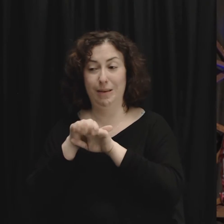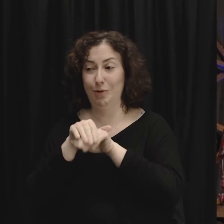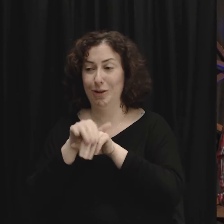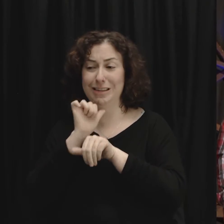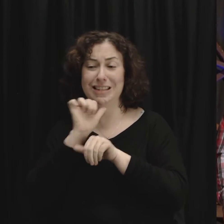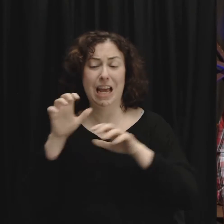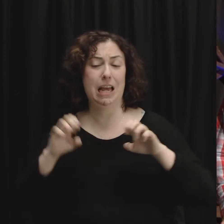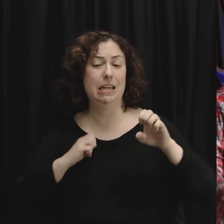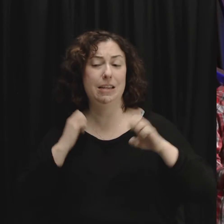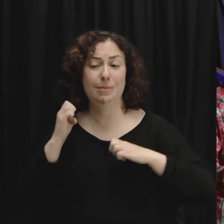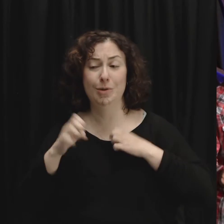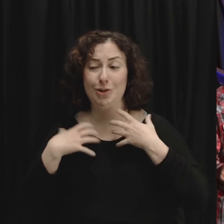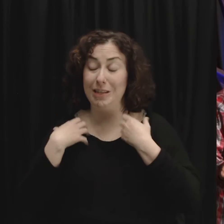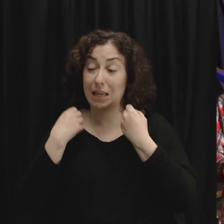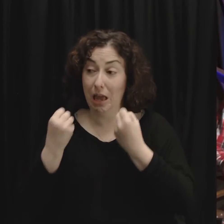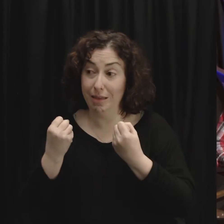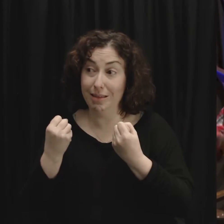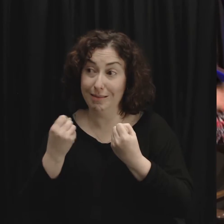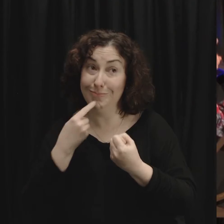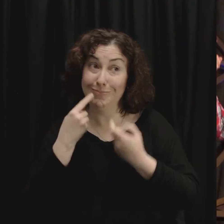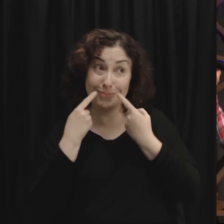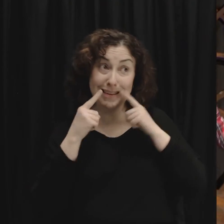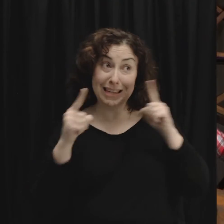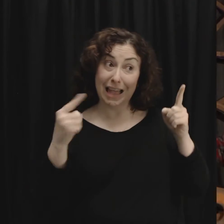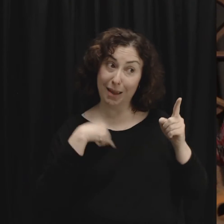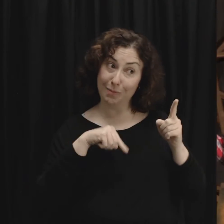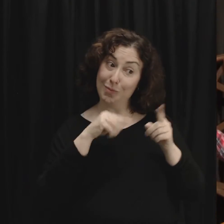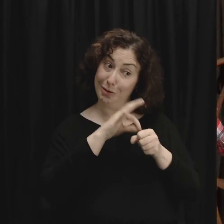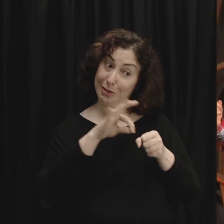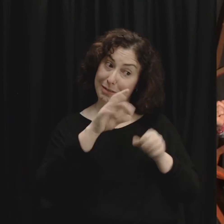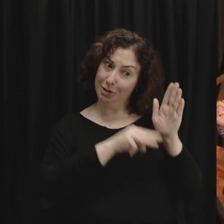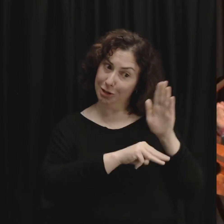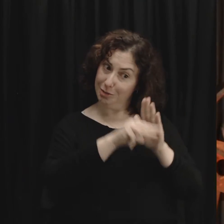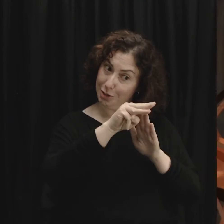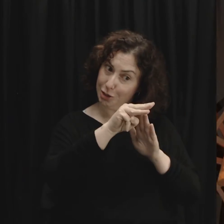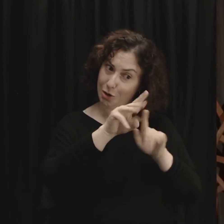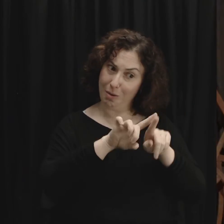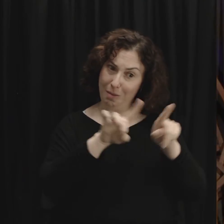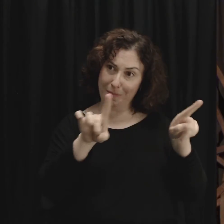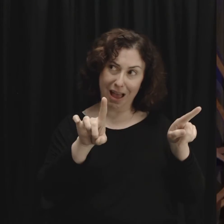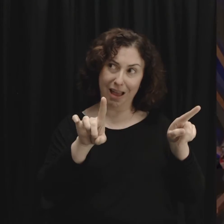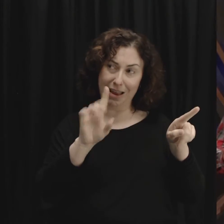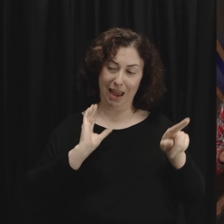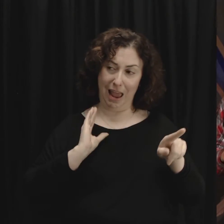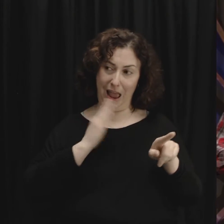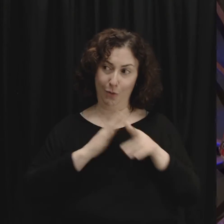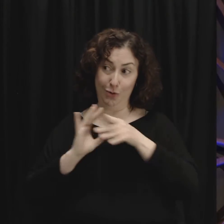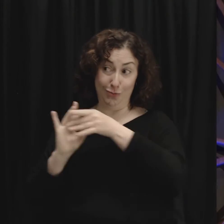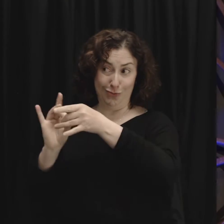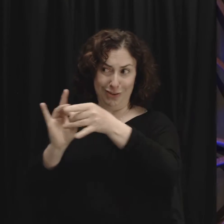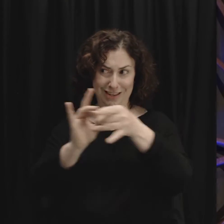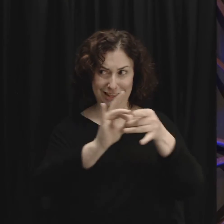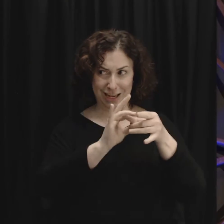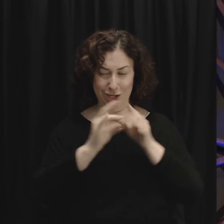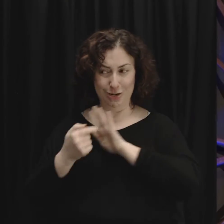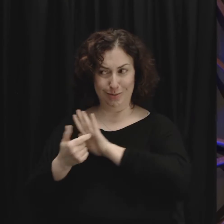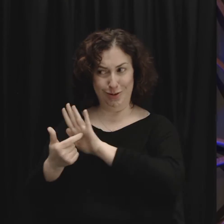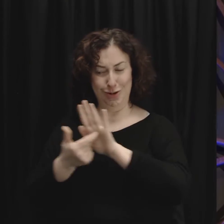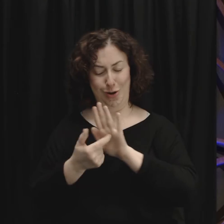who claim to be spiritually mature do you see the disconnect here another way of saying this